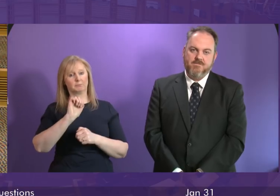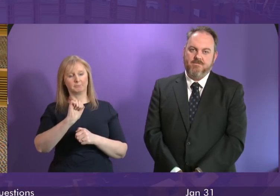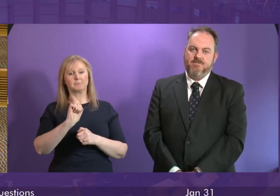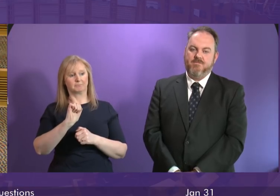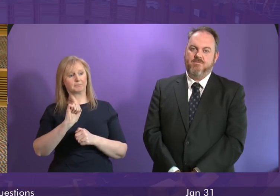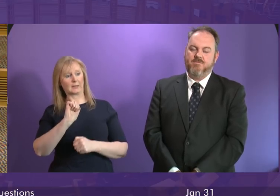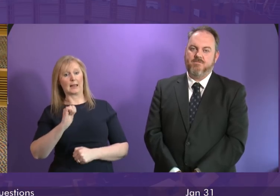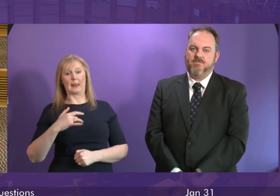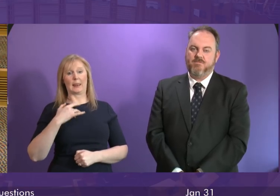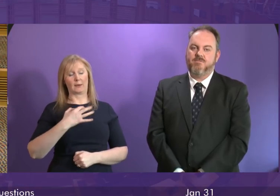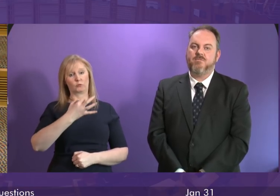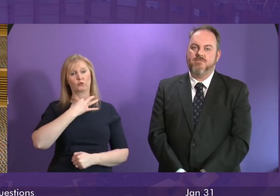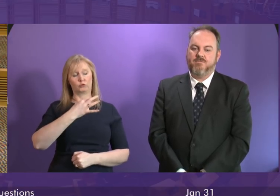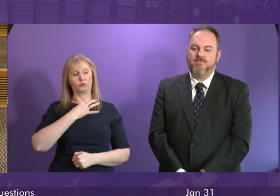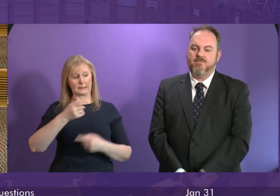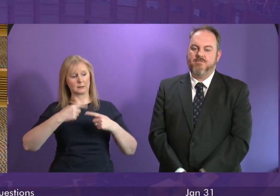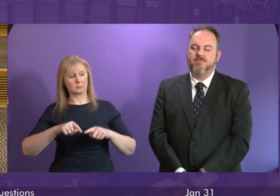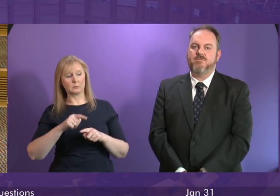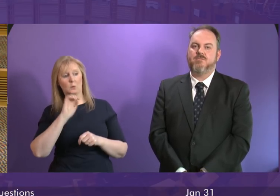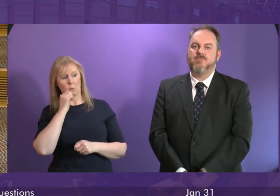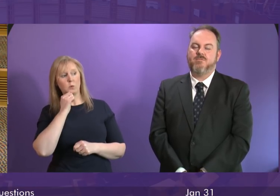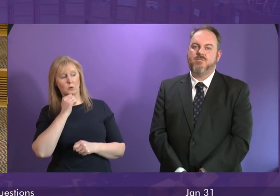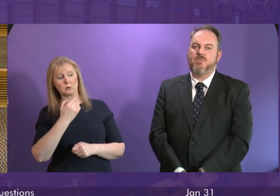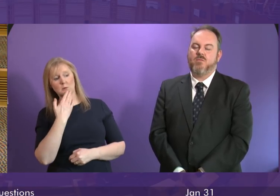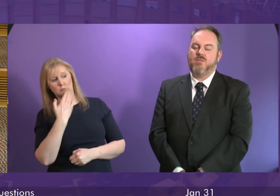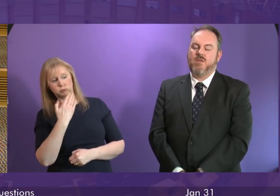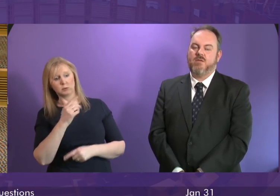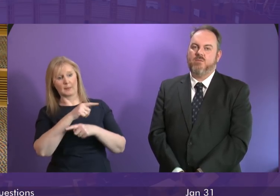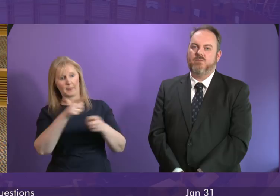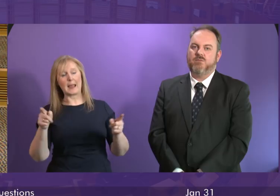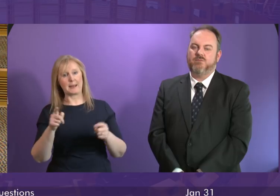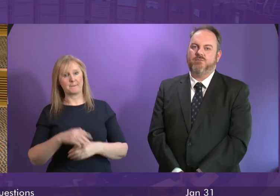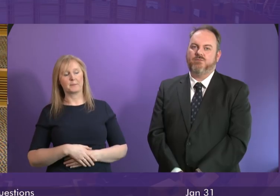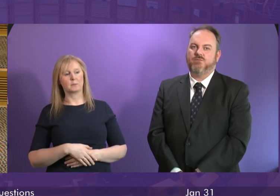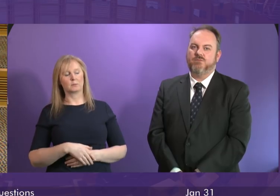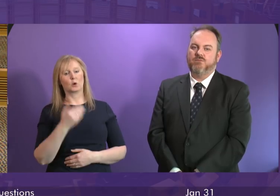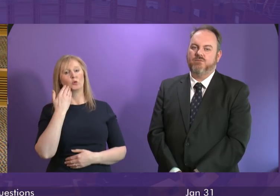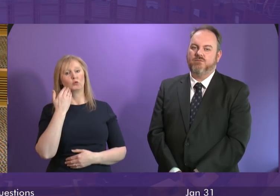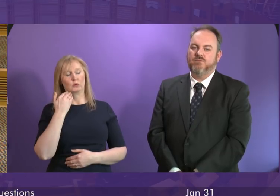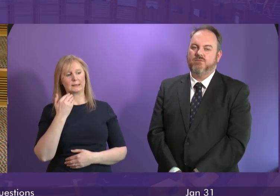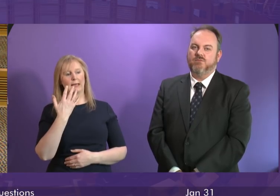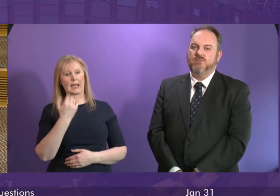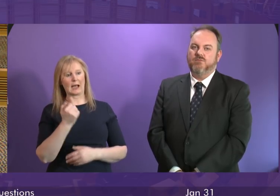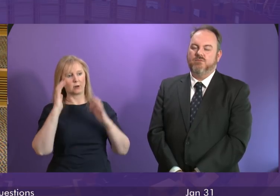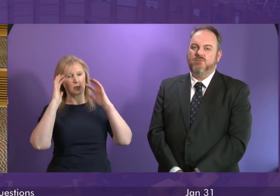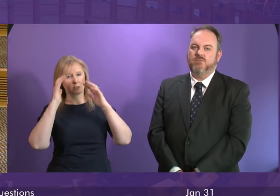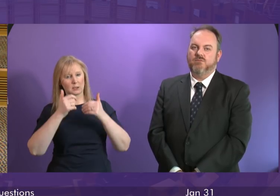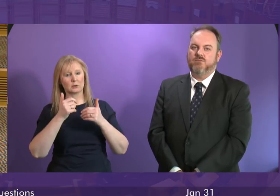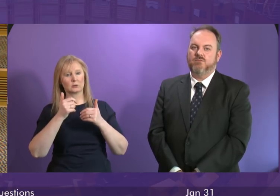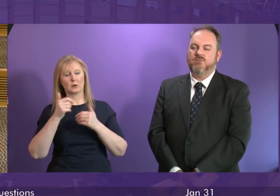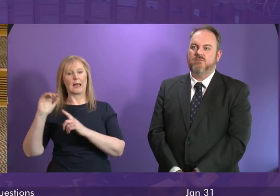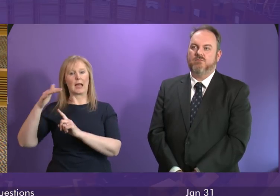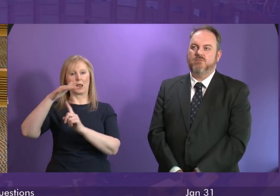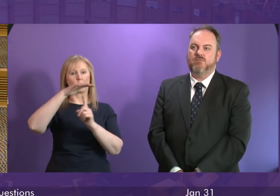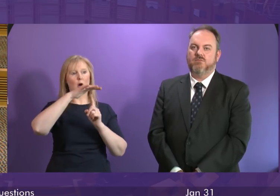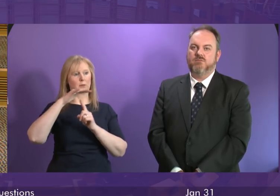risk and I'm sure we would all want to take the opportunity to thank them for that there has of course been recent concern around search and rescue helicopter